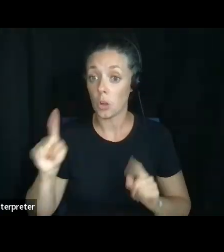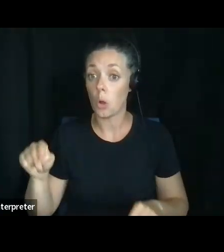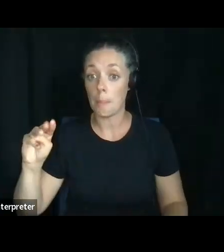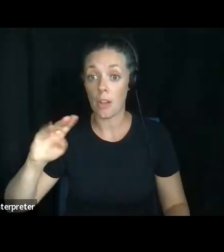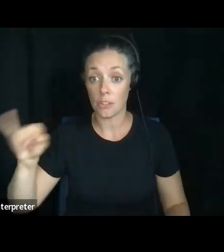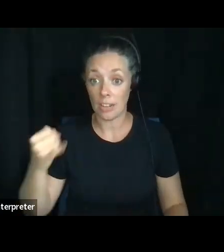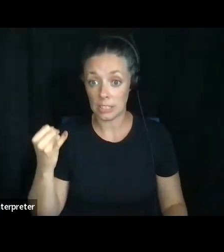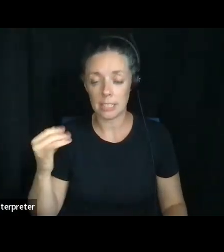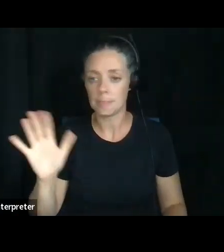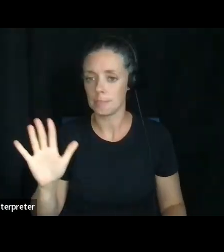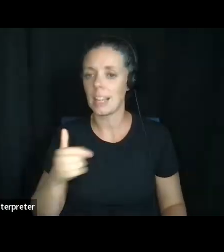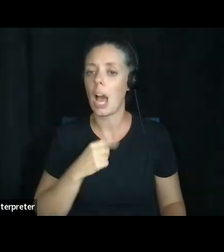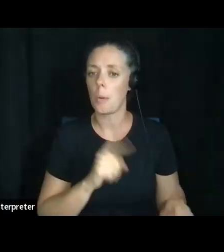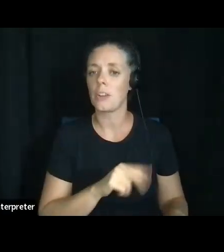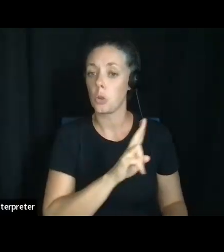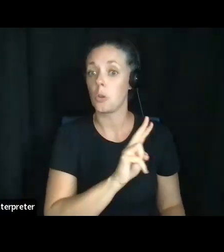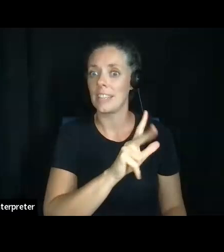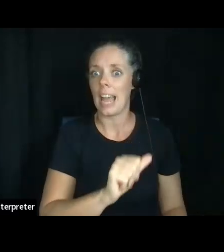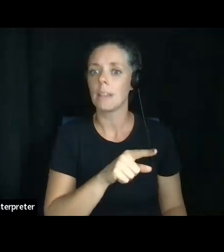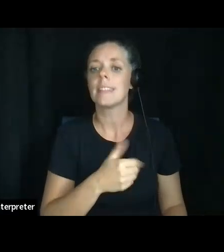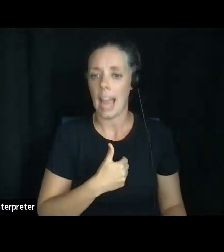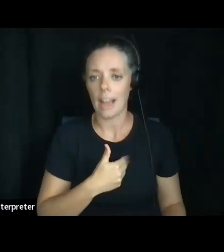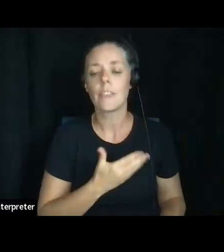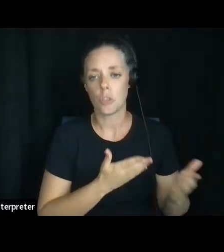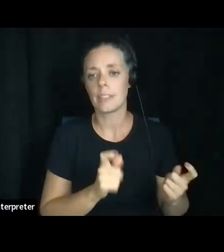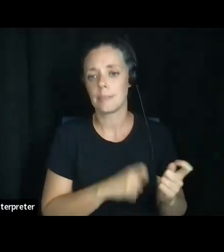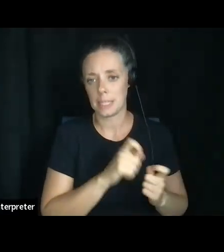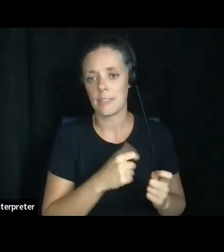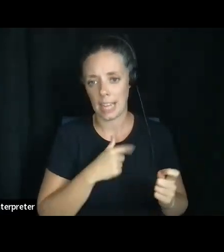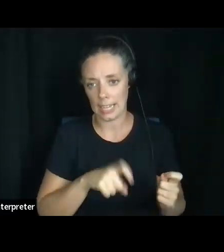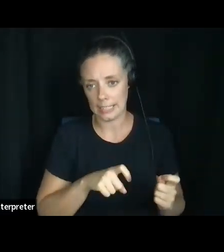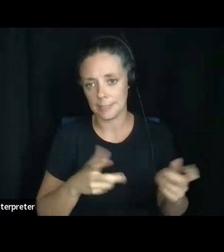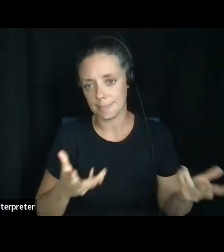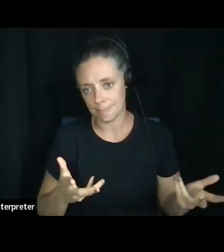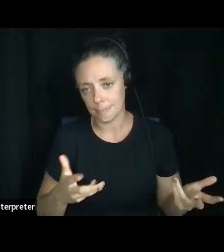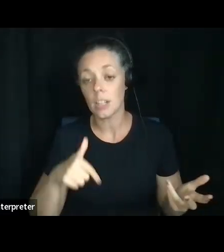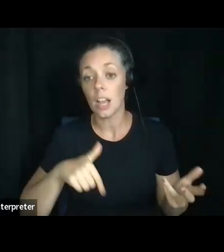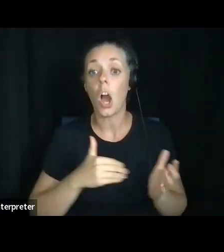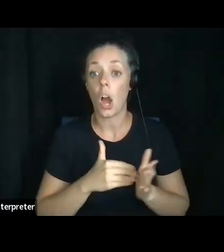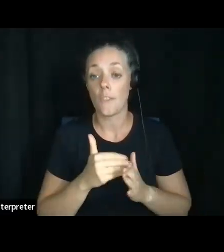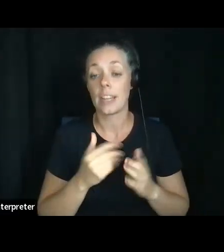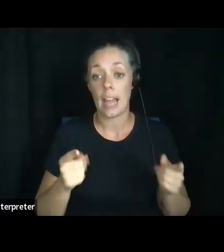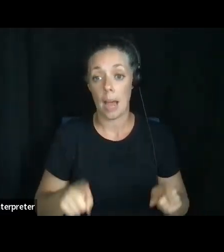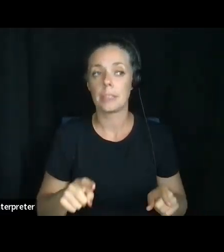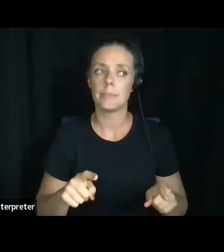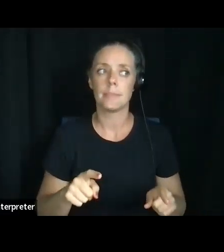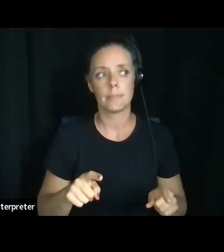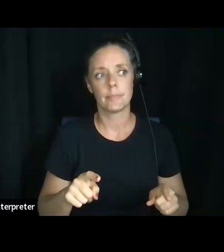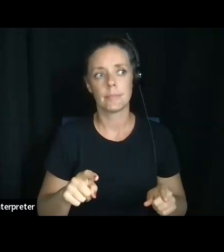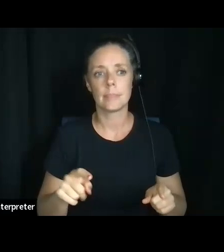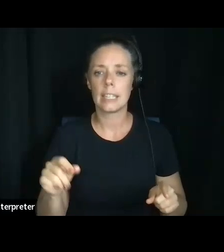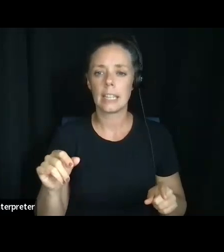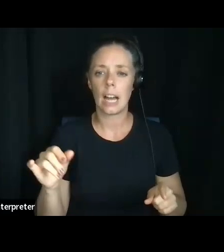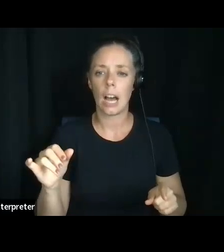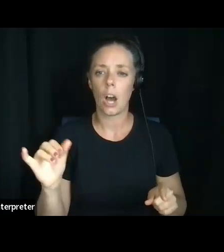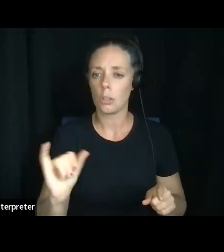I went to UVA because they had the services that I needed. This often comes into play also when you're looking at psychiatric care.